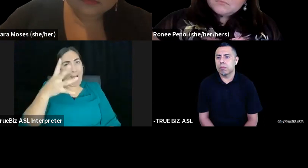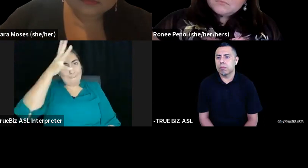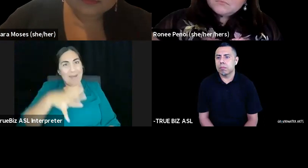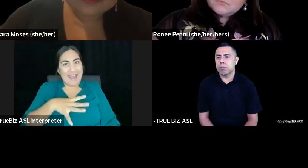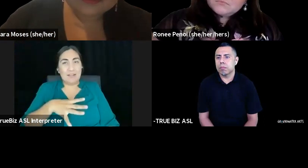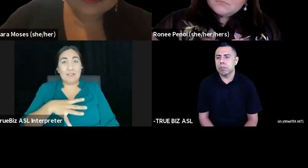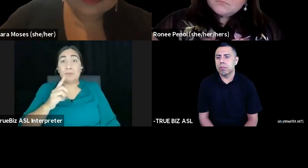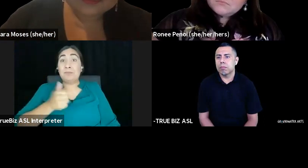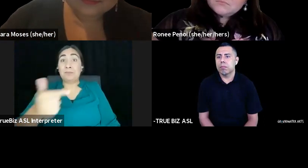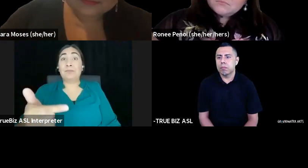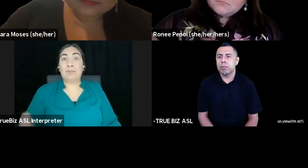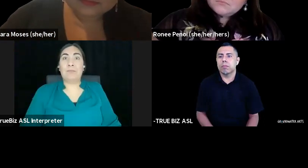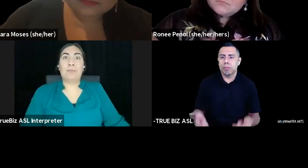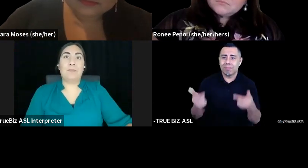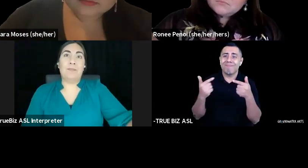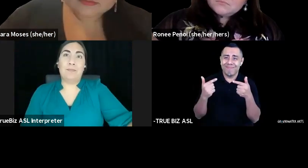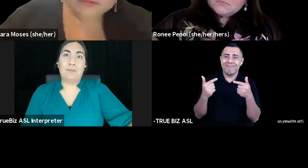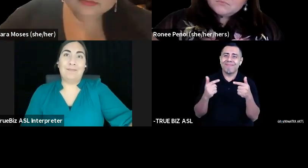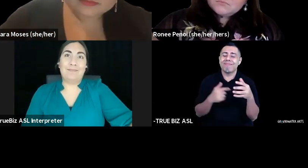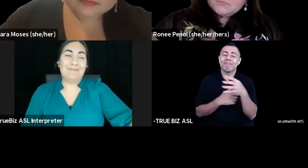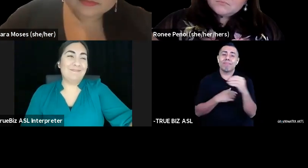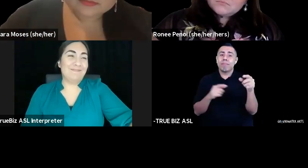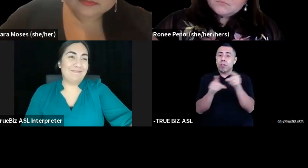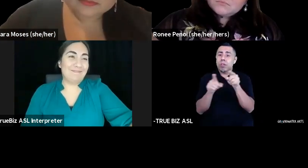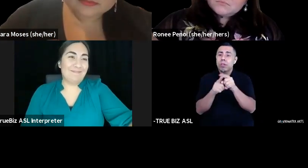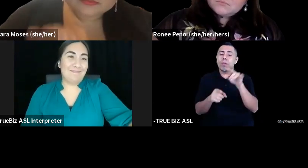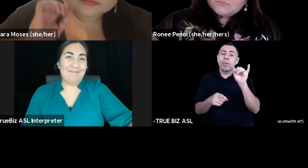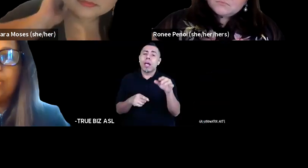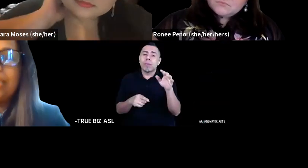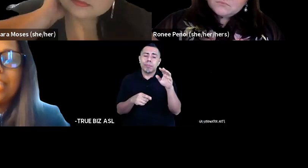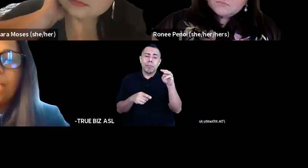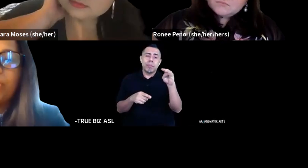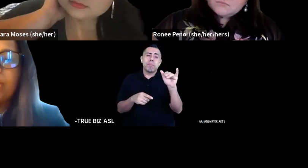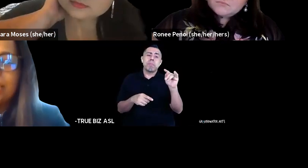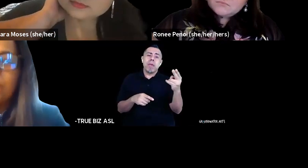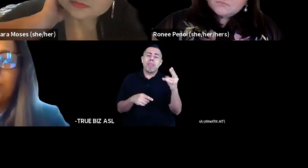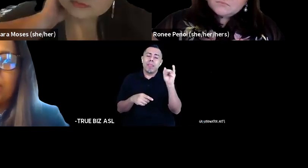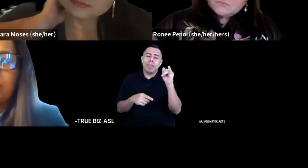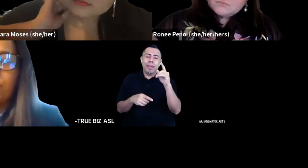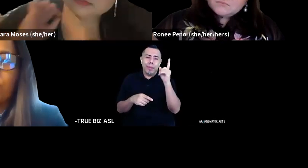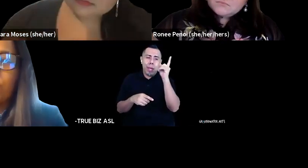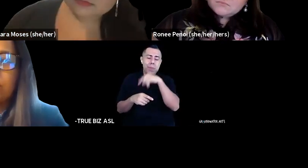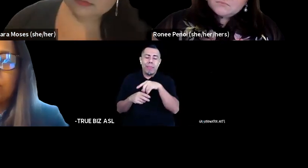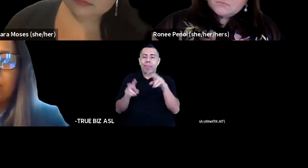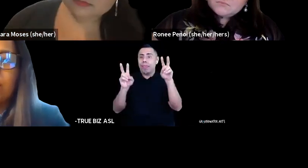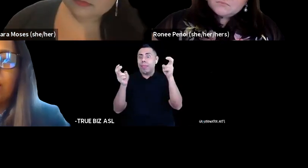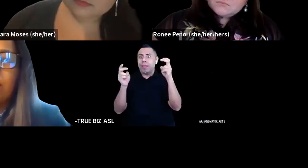to say that the myth of the wilderness has also deeply, deeply influenced, um,